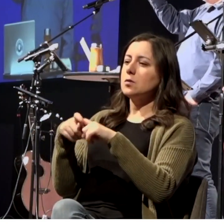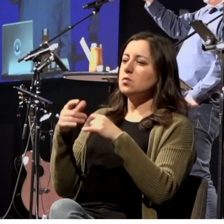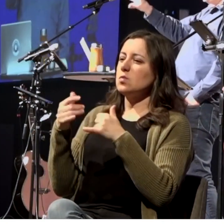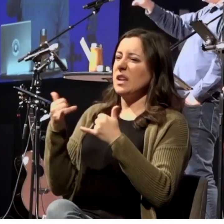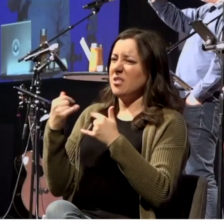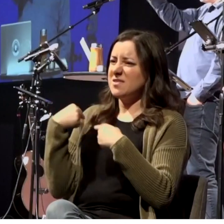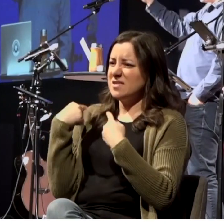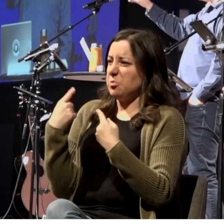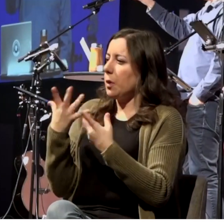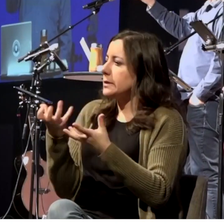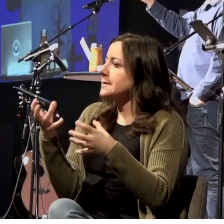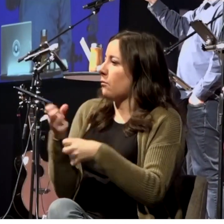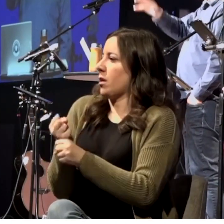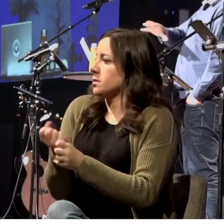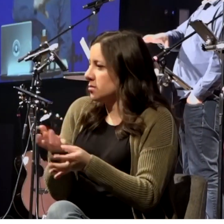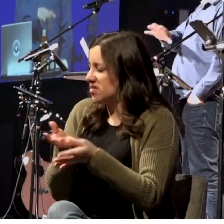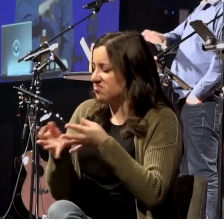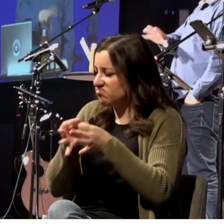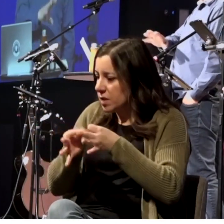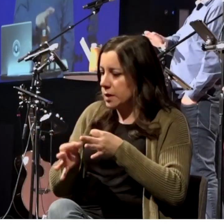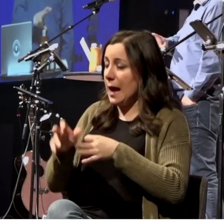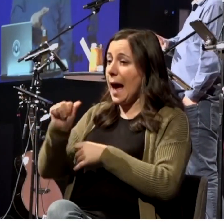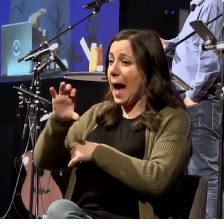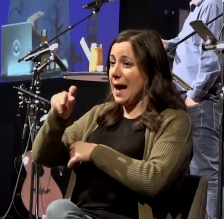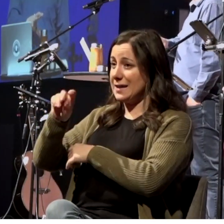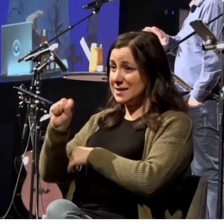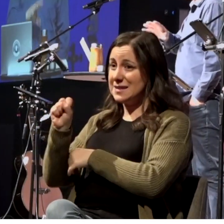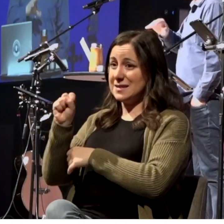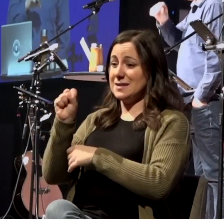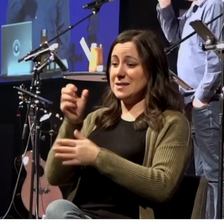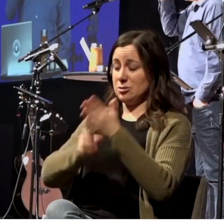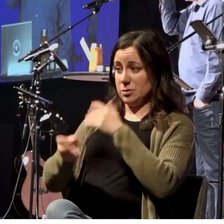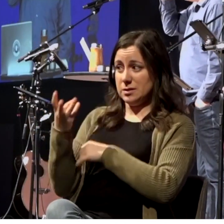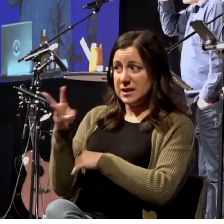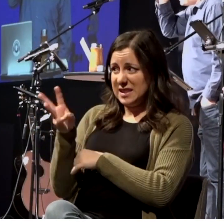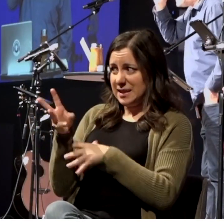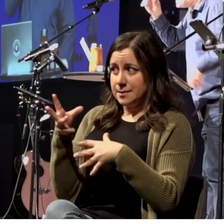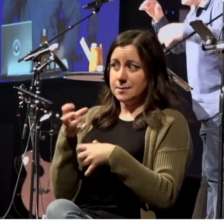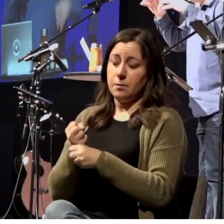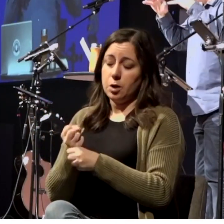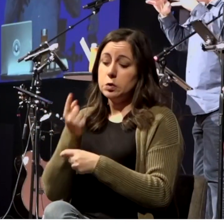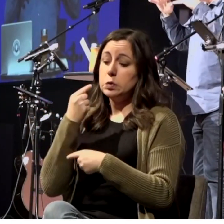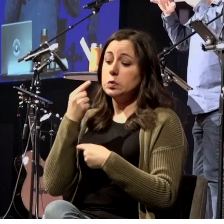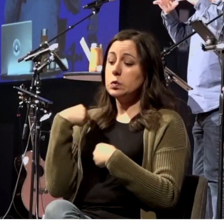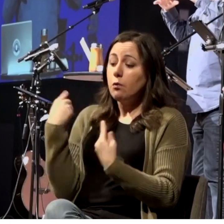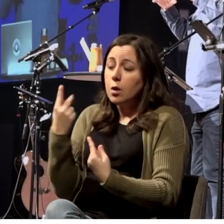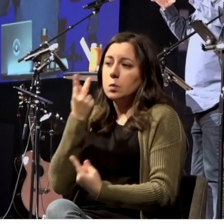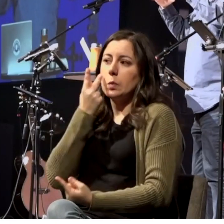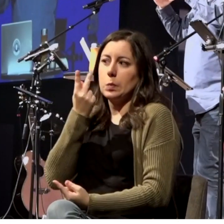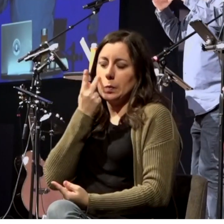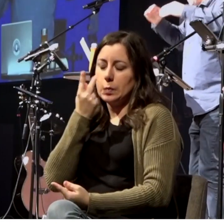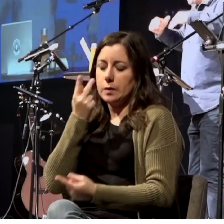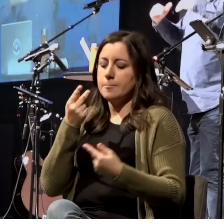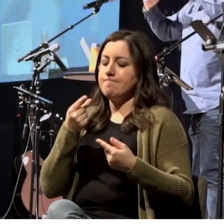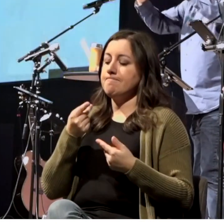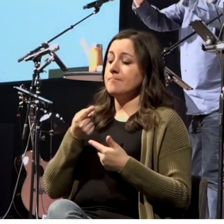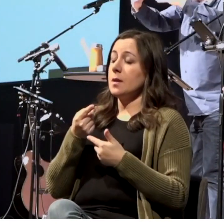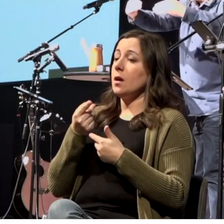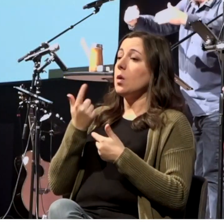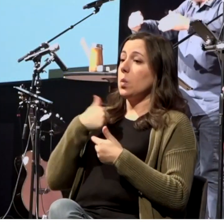We summarize Acts 16 so far. What we see is how God led